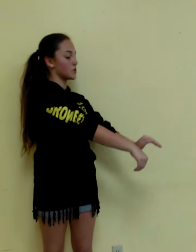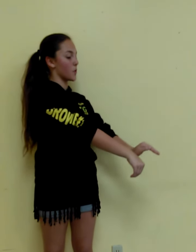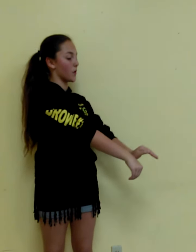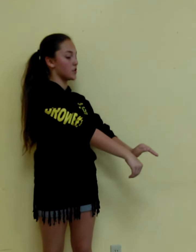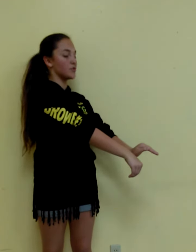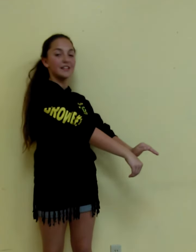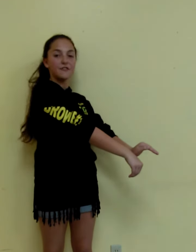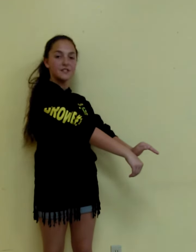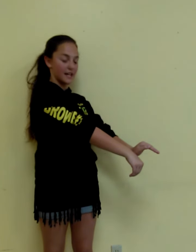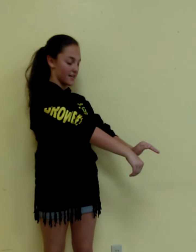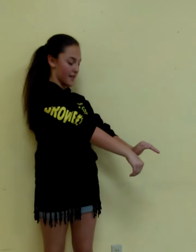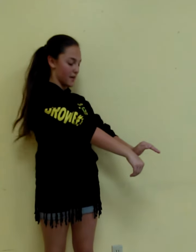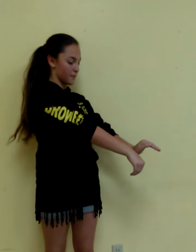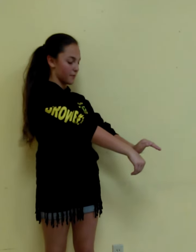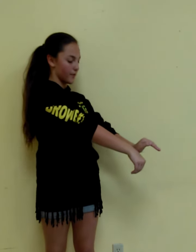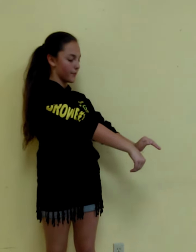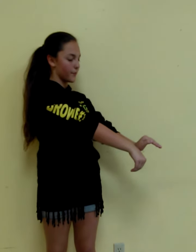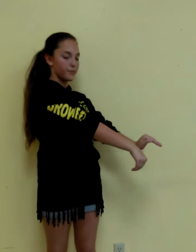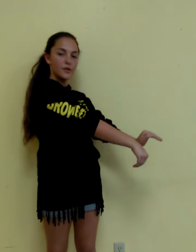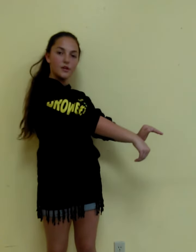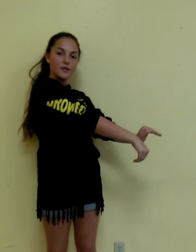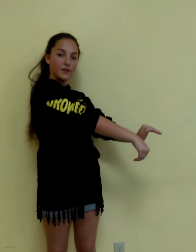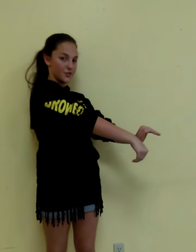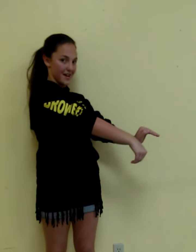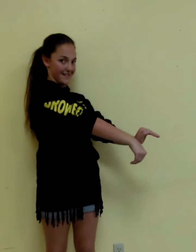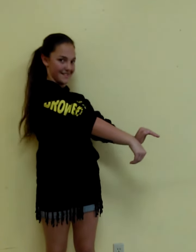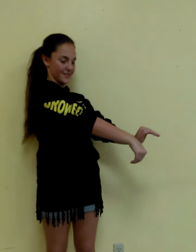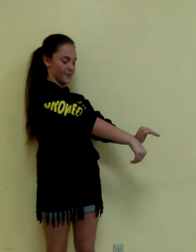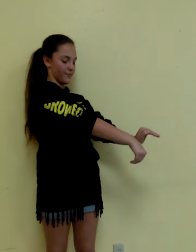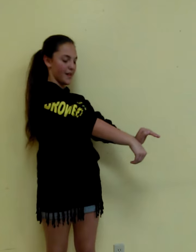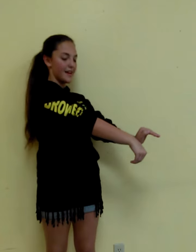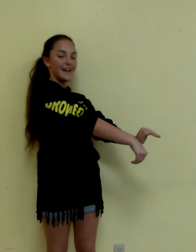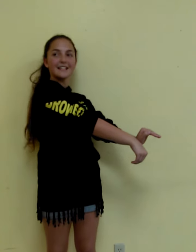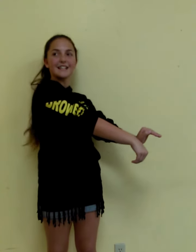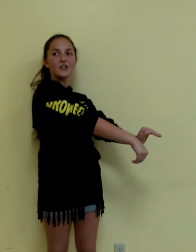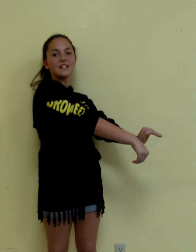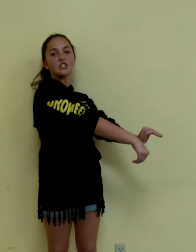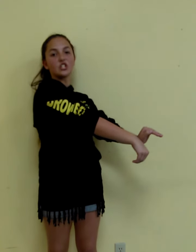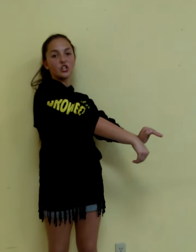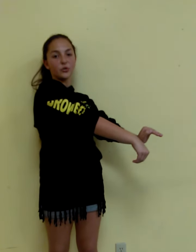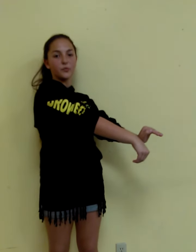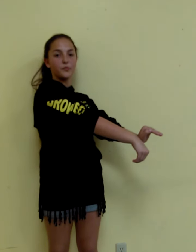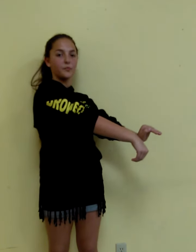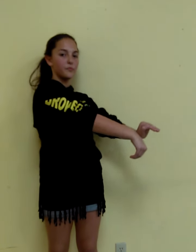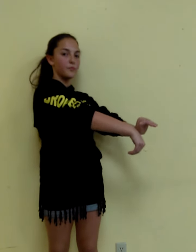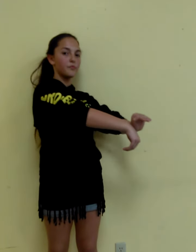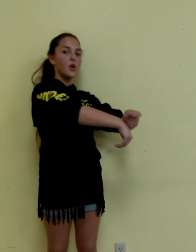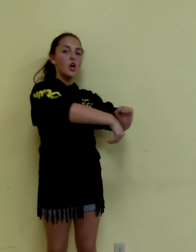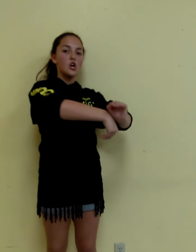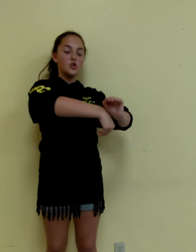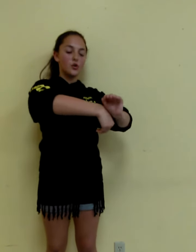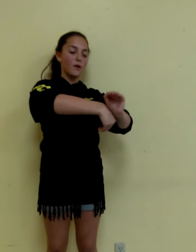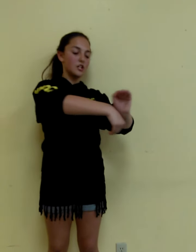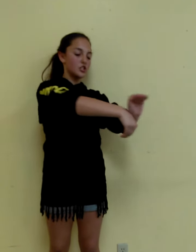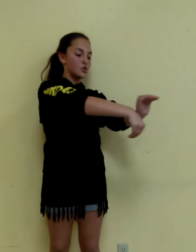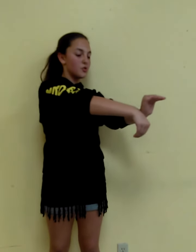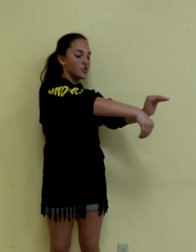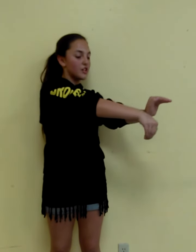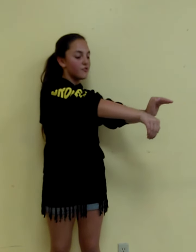towards your left side of your head. There's your S. Next letter is U. You're going to shift